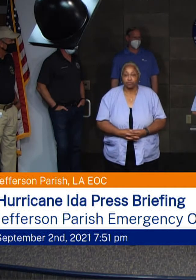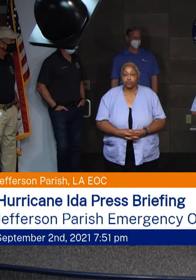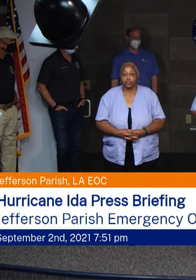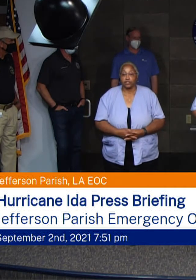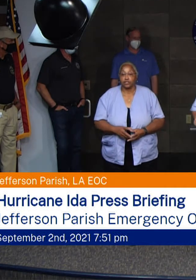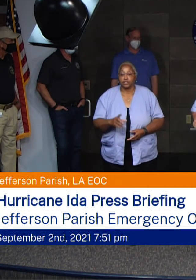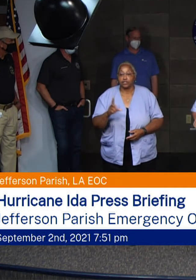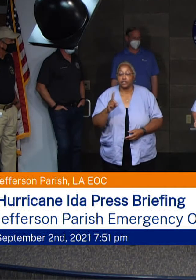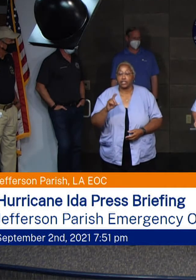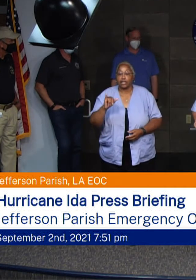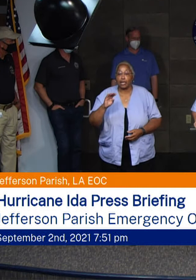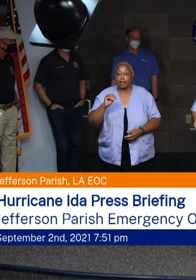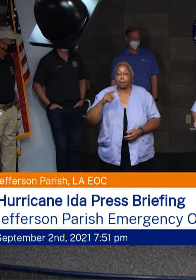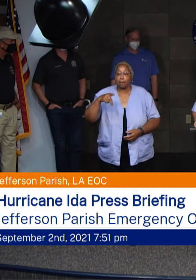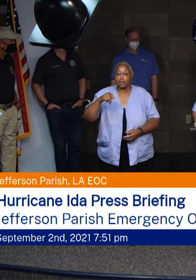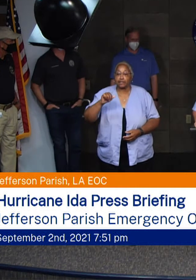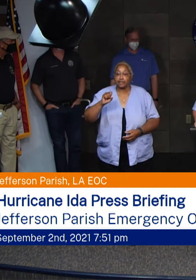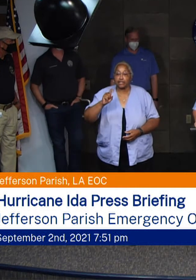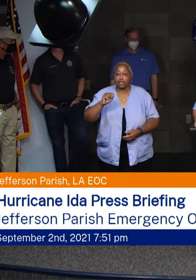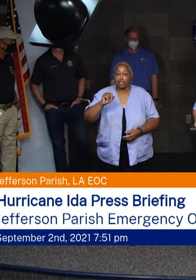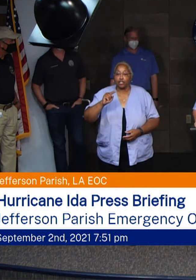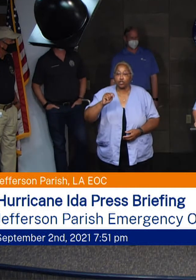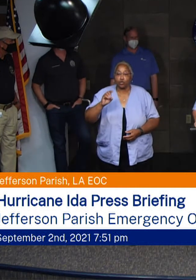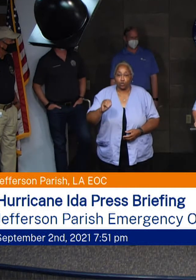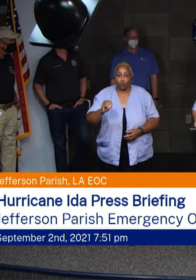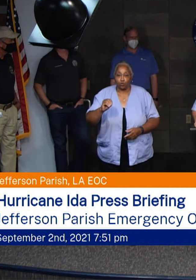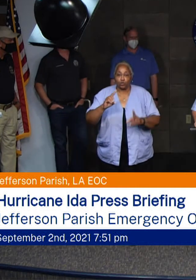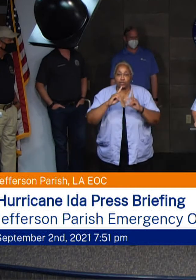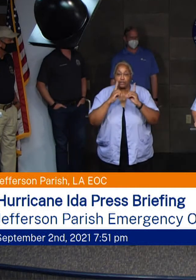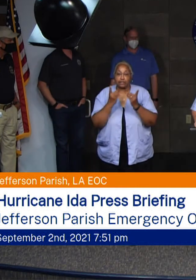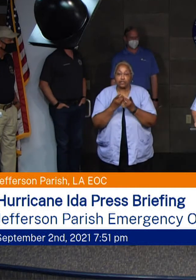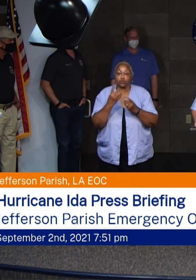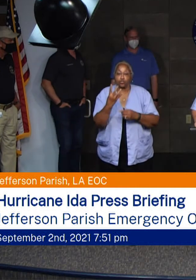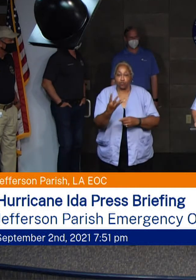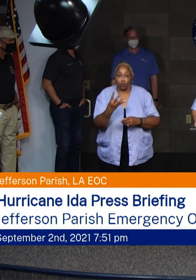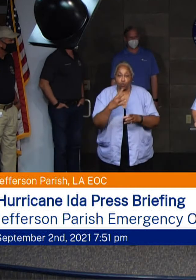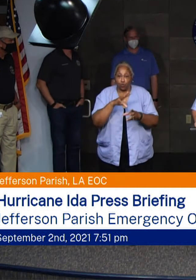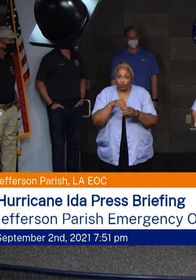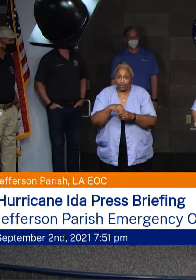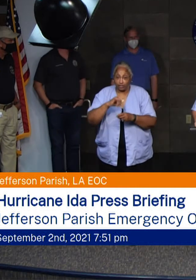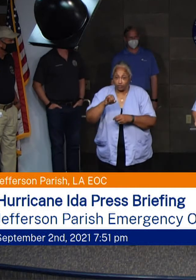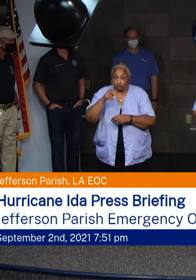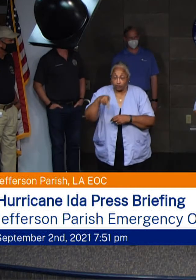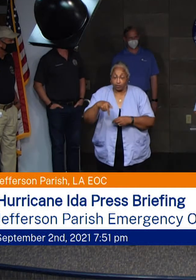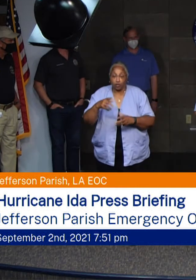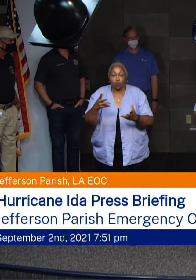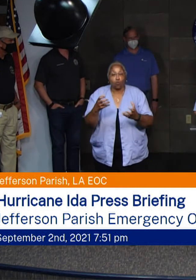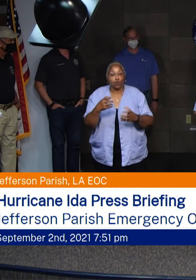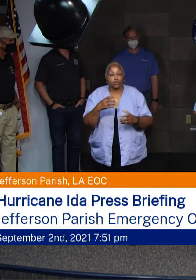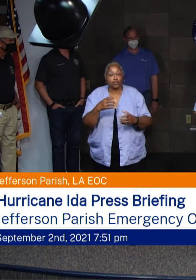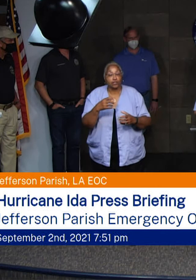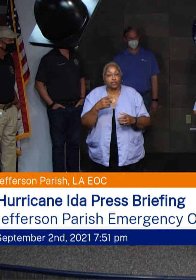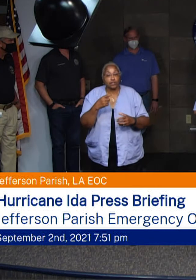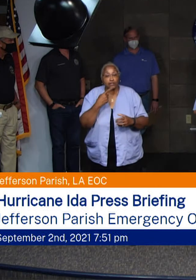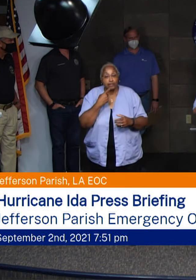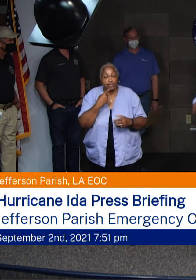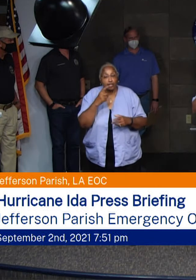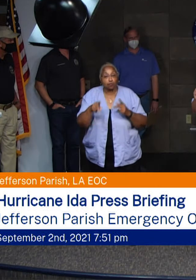Dominic Impostato, Councilman for District 4 in Jefferson. I wanted to address two for those watching,